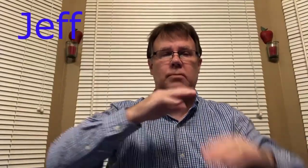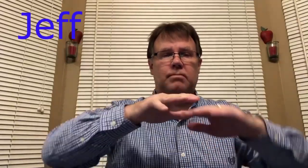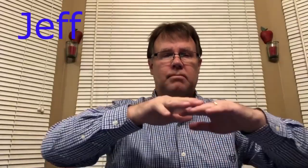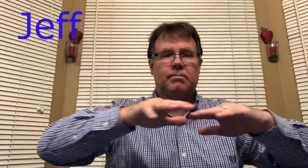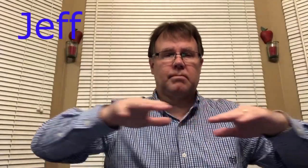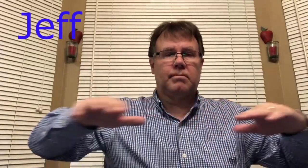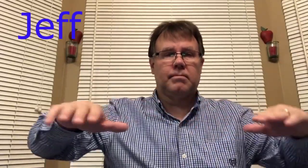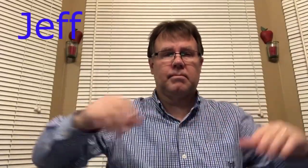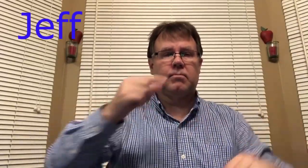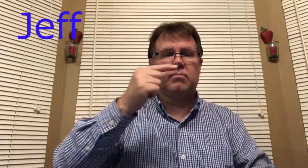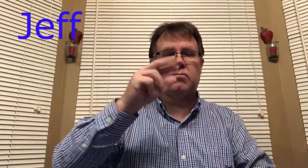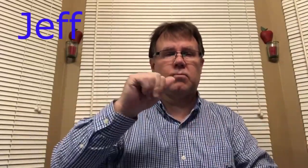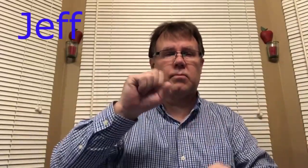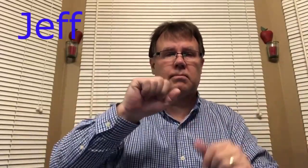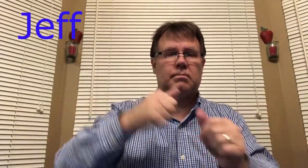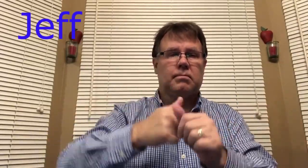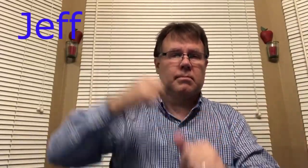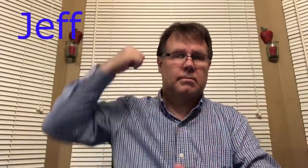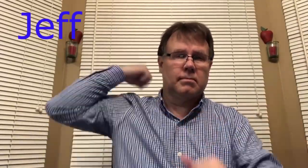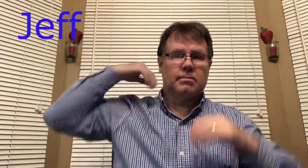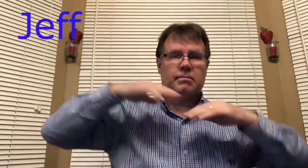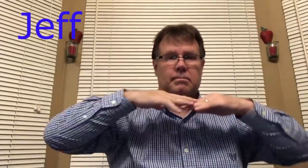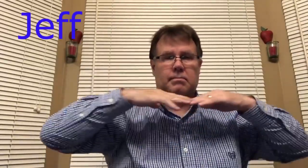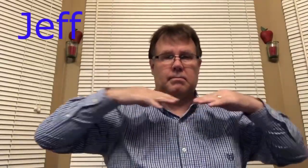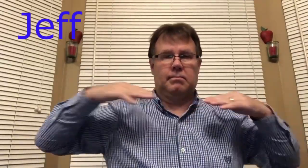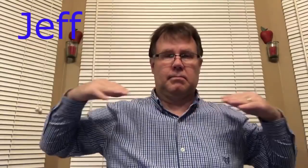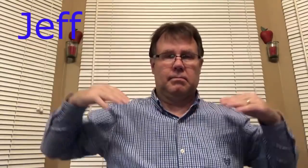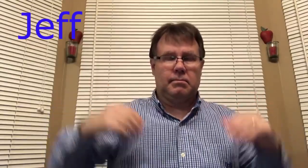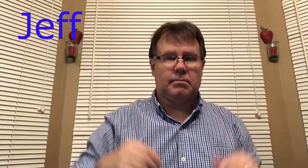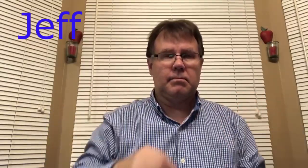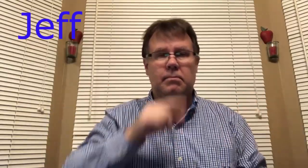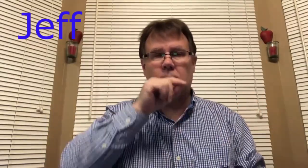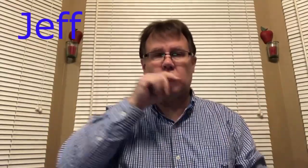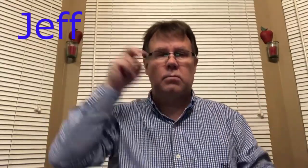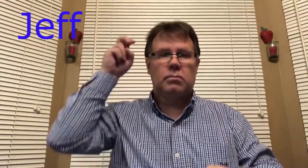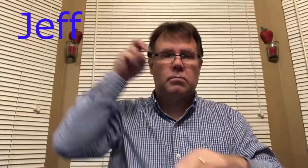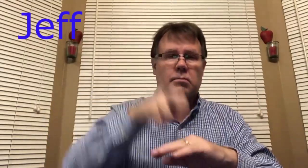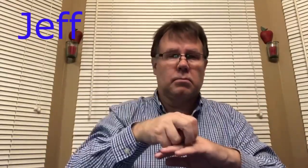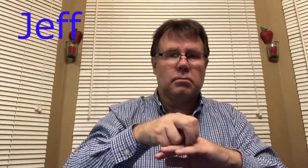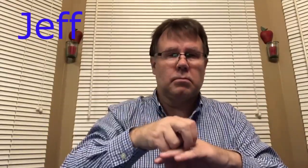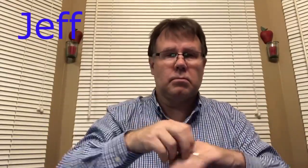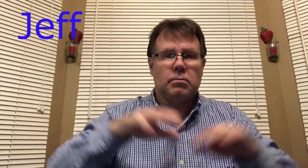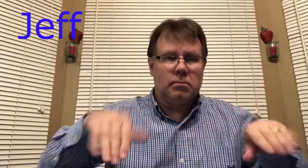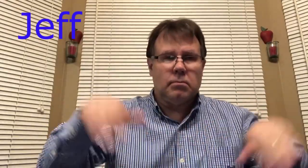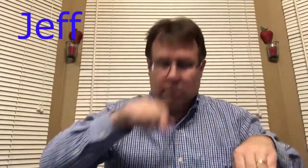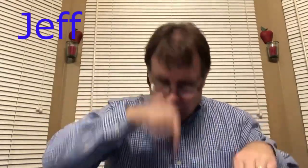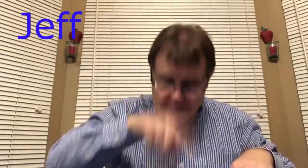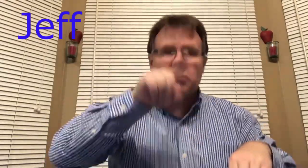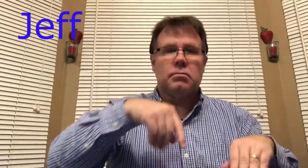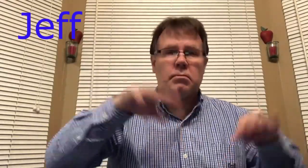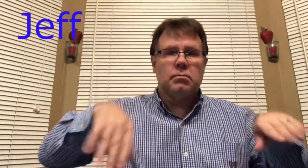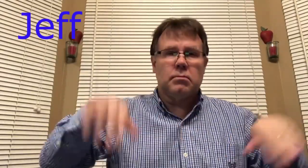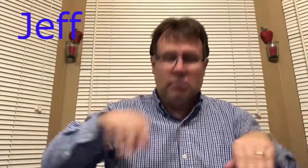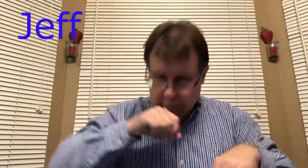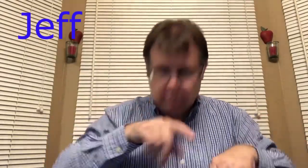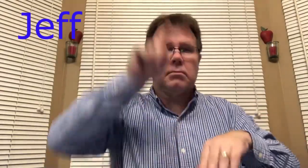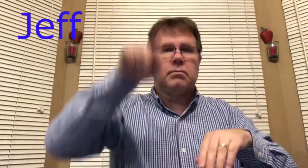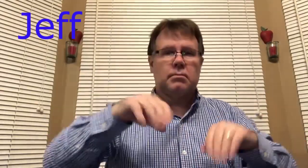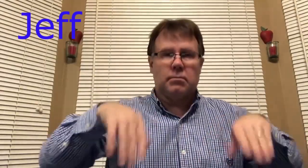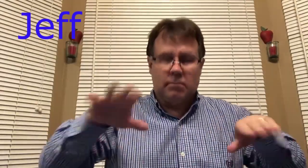. . . . . grass. The bird jumps in the water and starts to take a bath. The bird